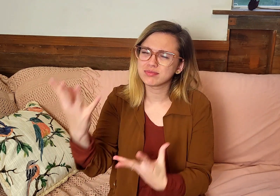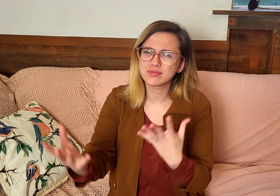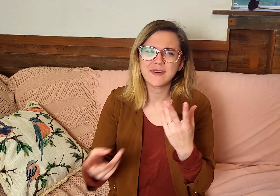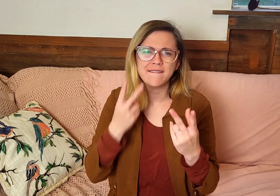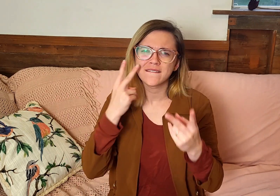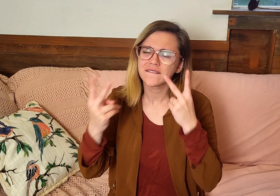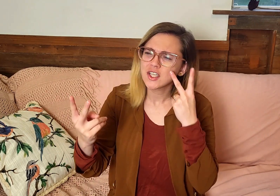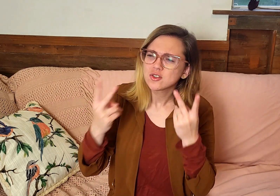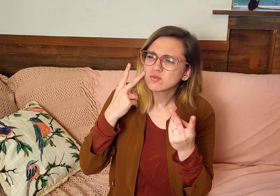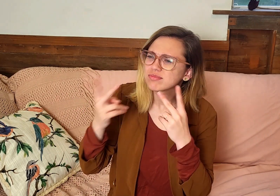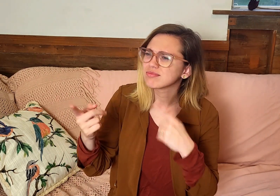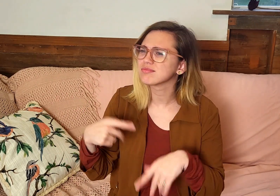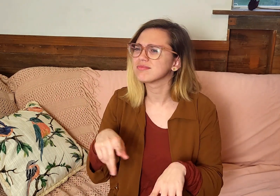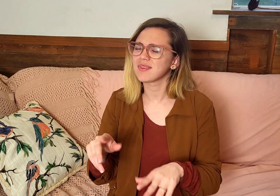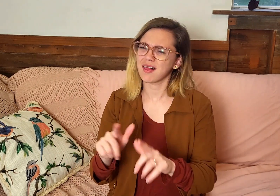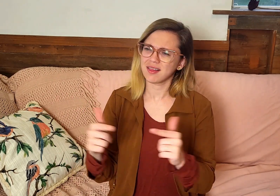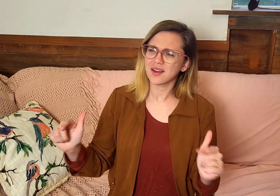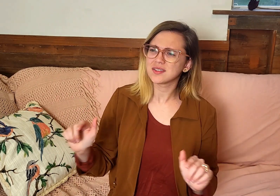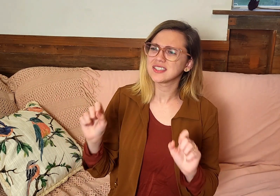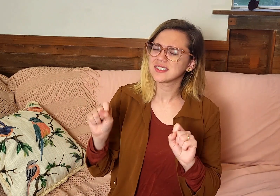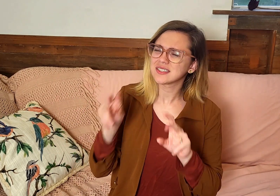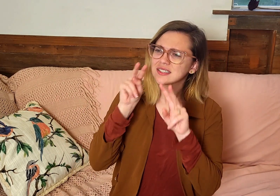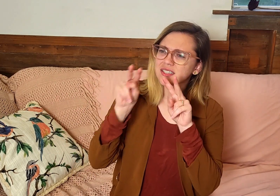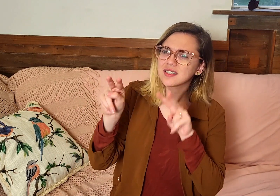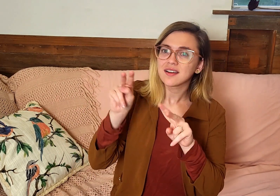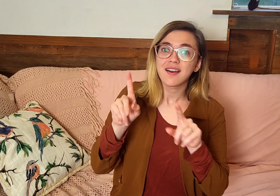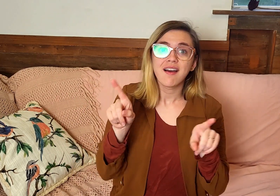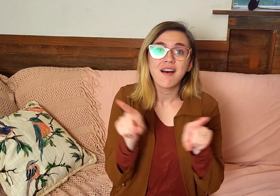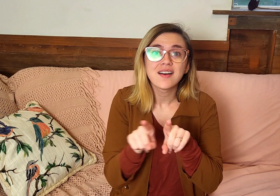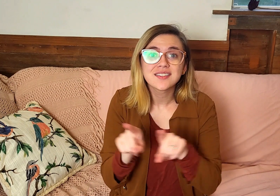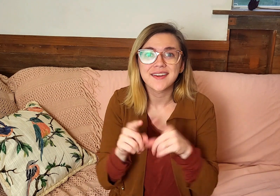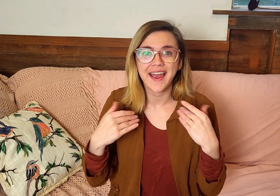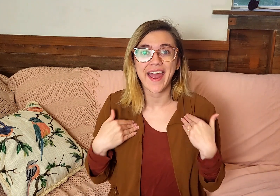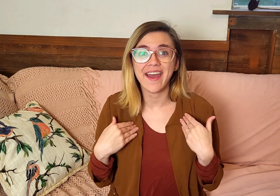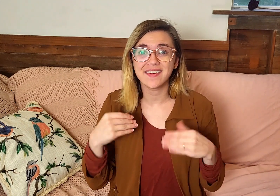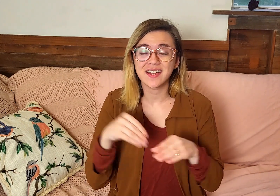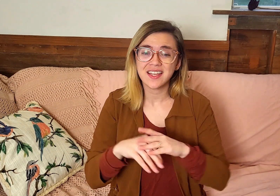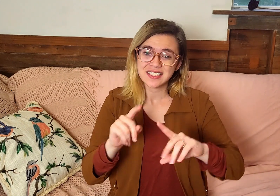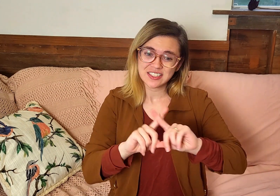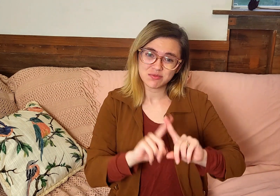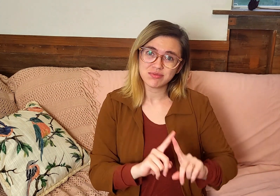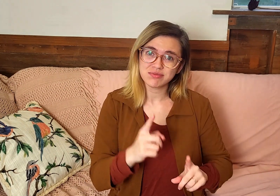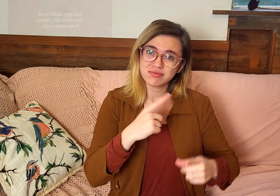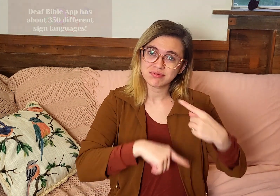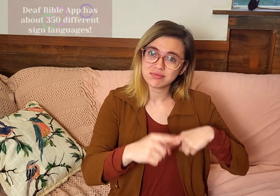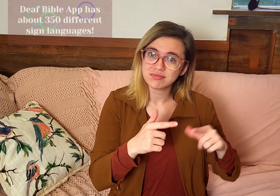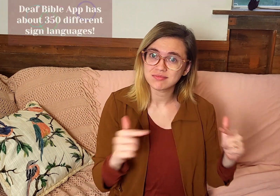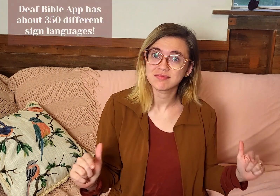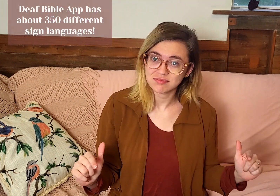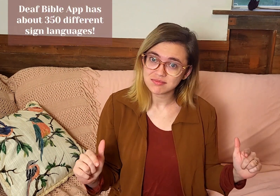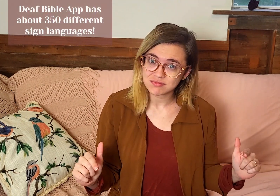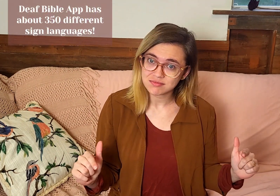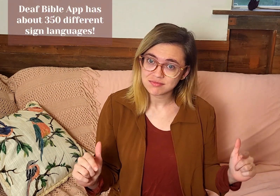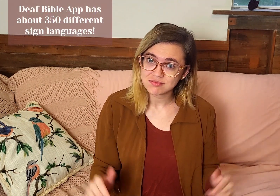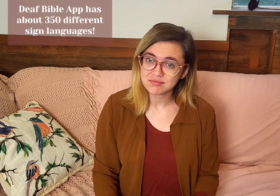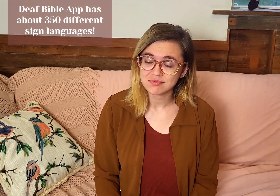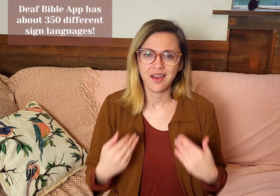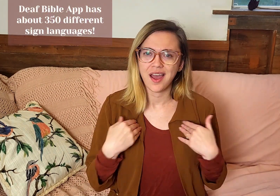with the signing and the visual language. You can actually see the Bible and they have it in different